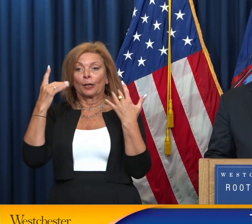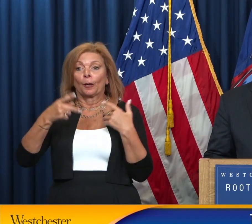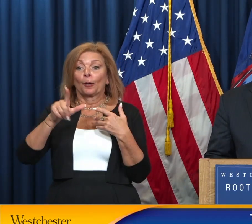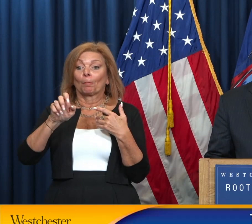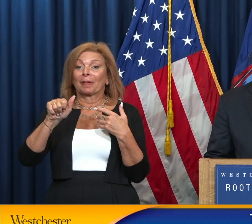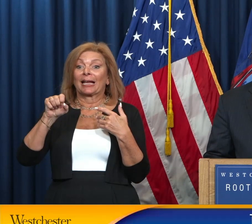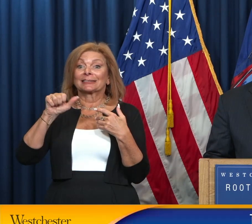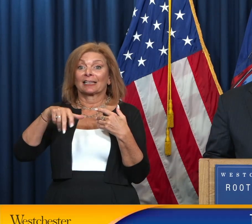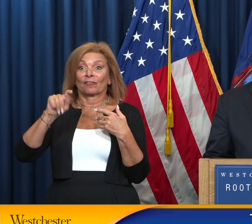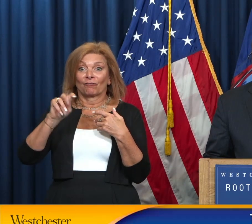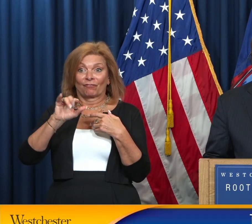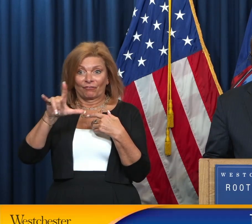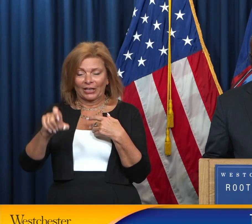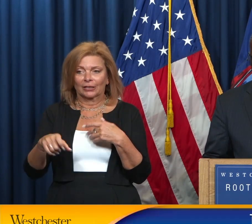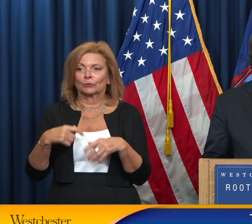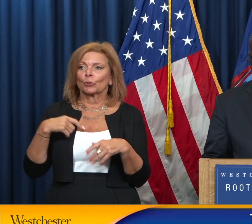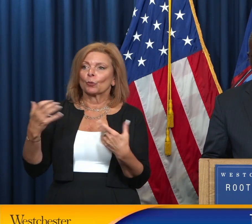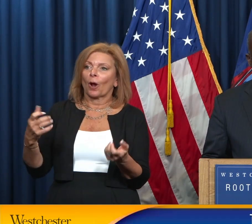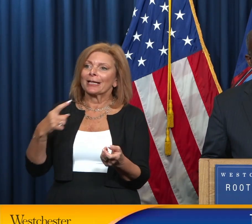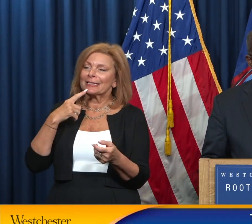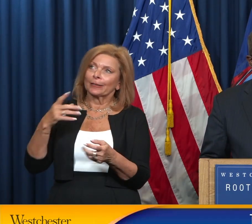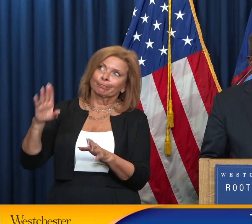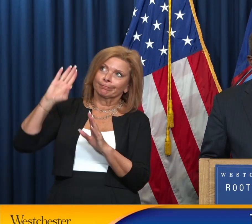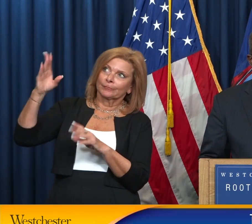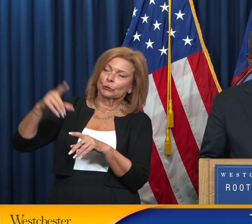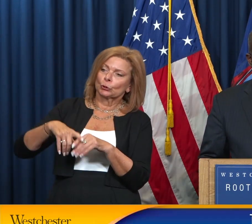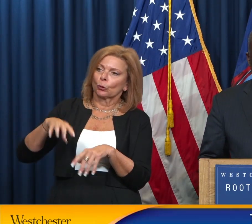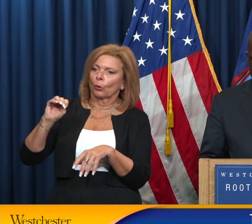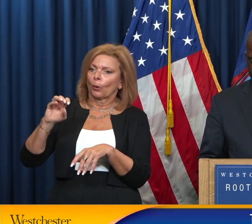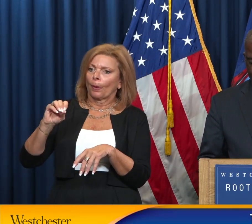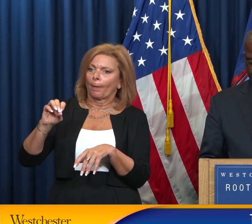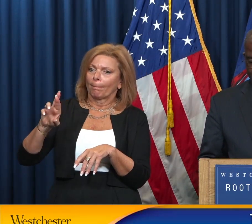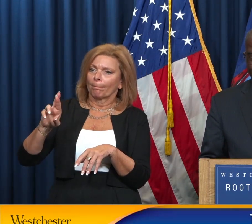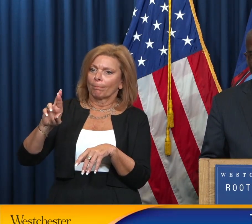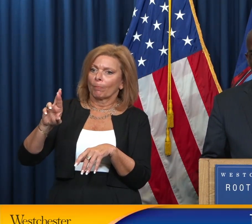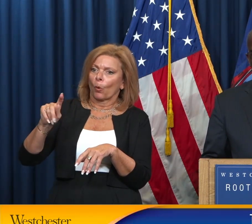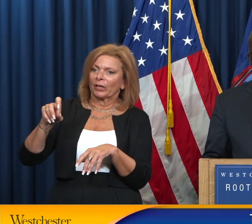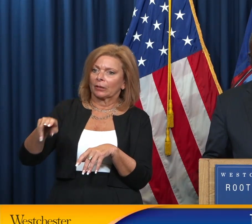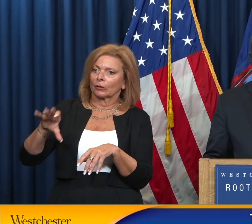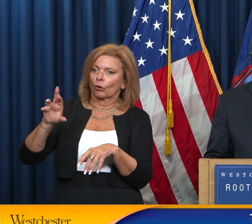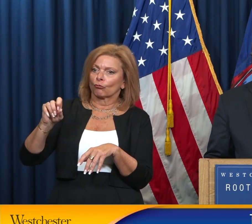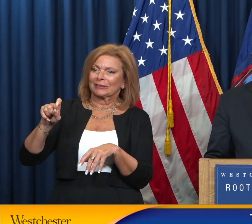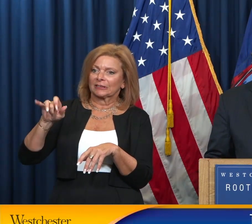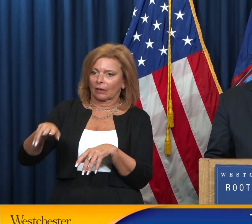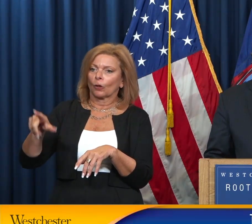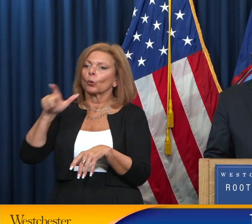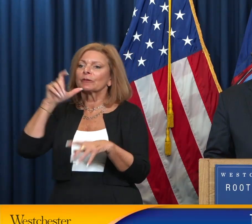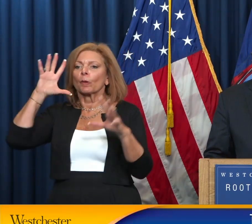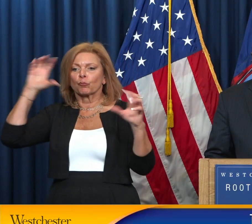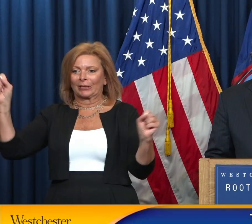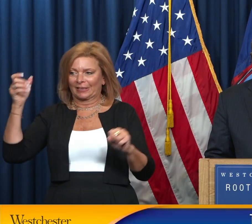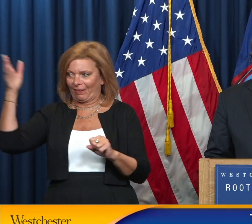we want to give a shout out to our friend Marvin Krislov, who is the president over there at Pace University as well.